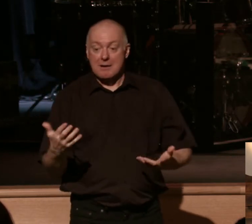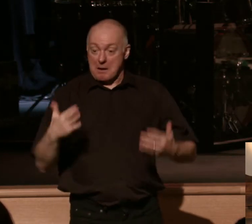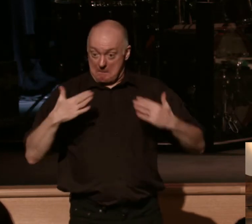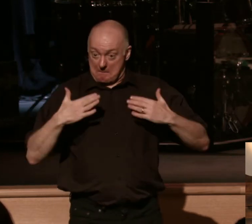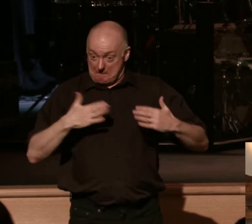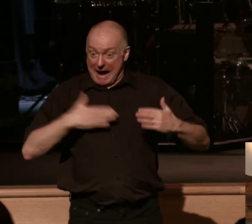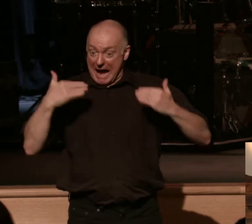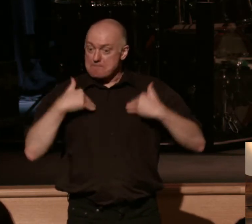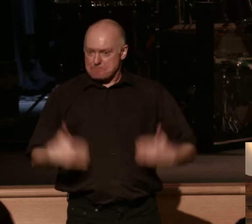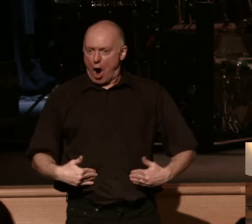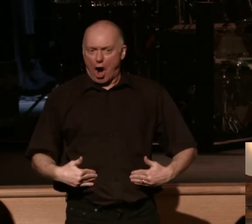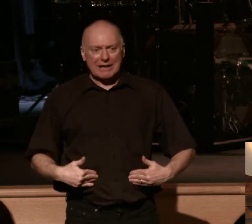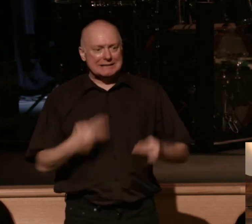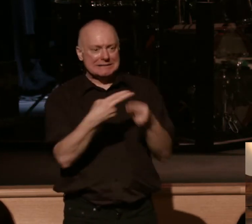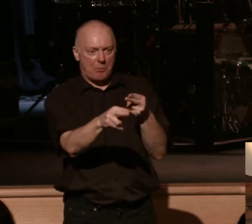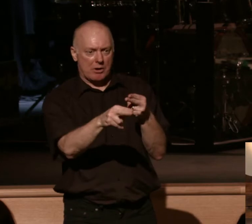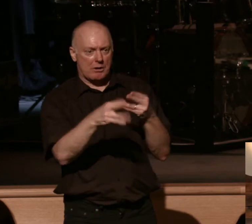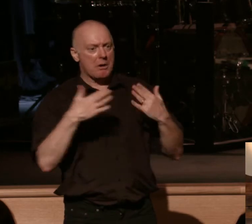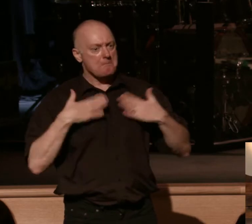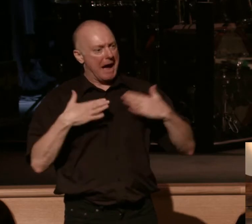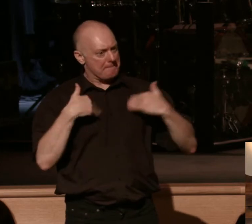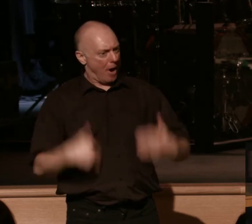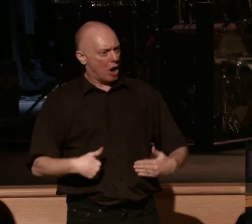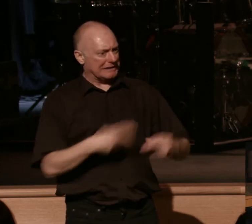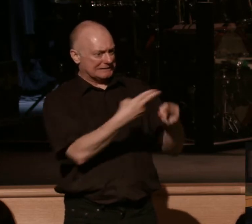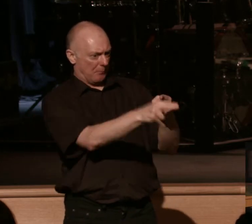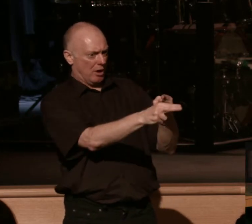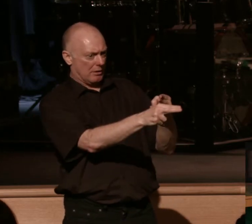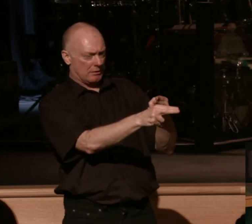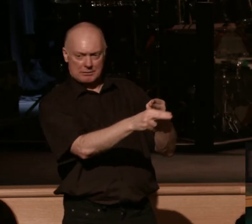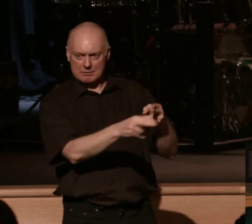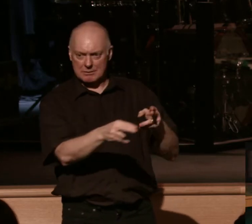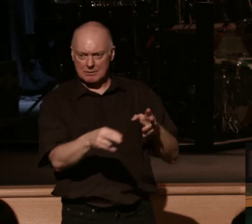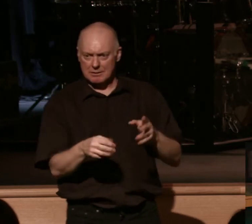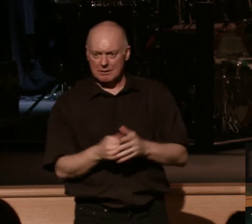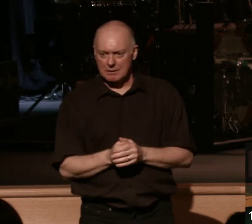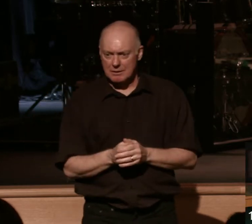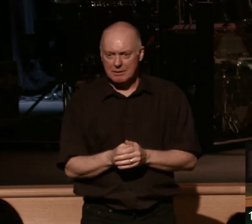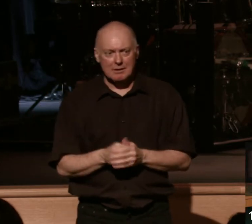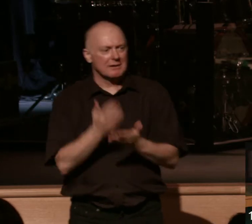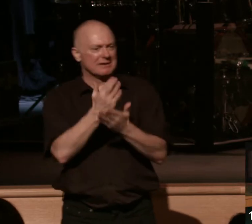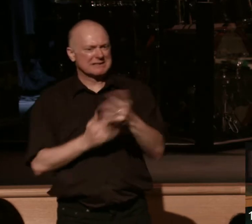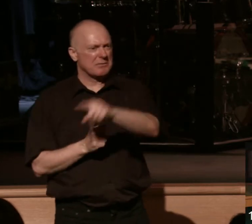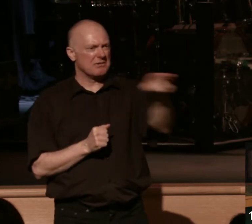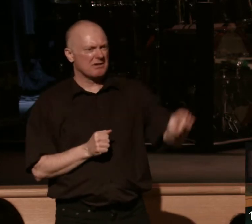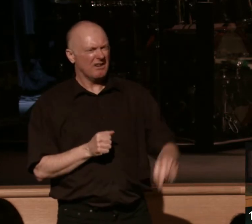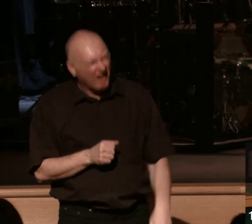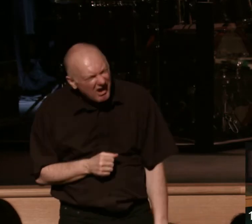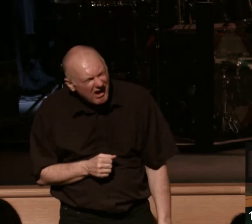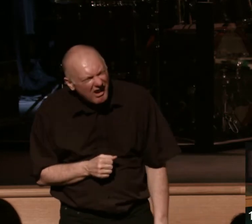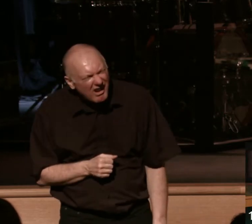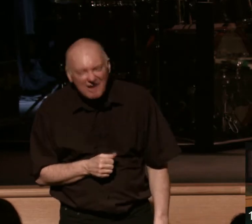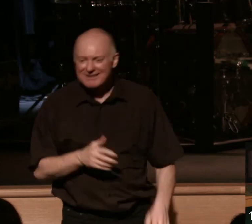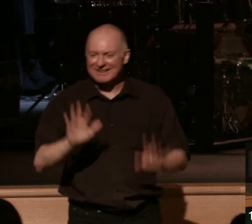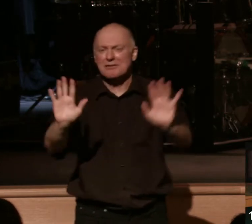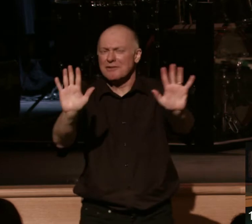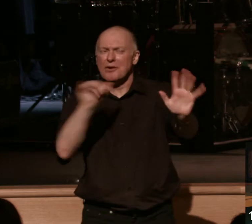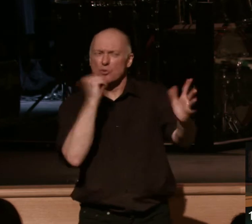is temporary. temporary. Like, huh? We'll get there, don't worry. My current tent is